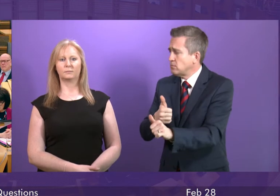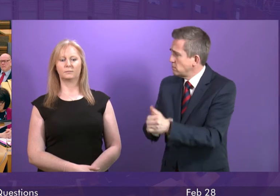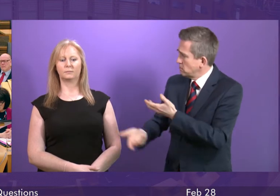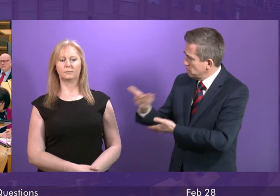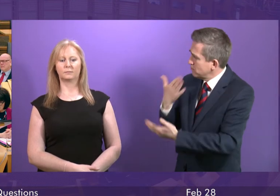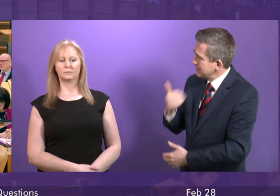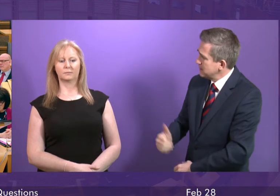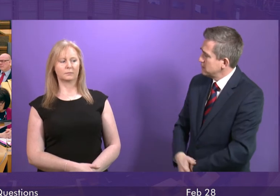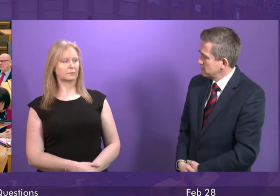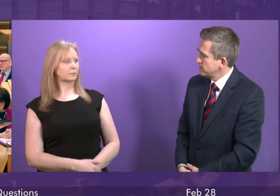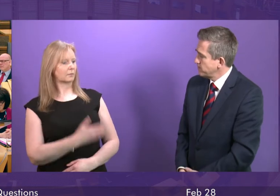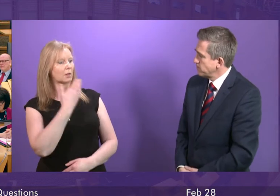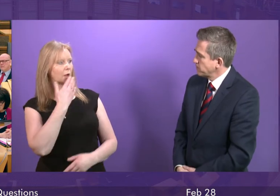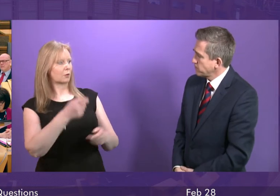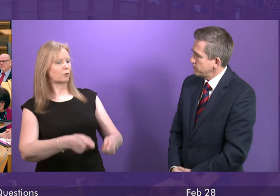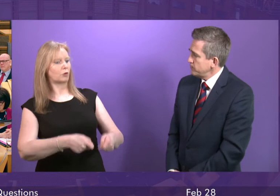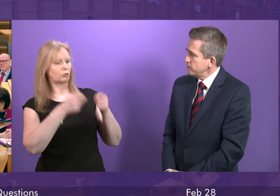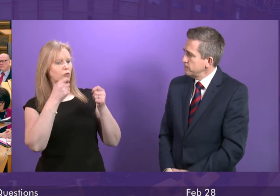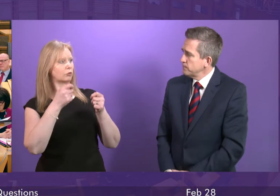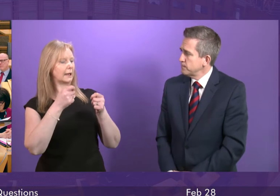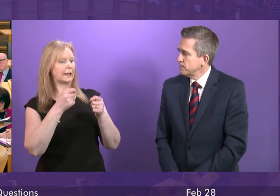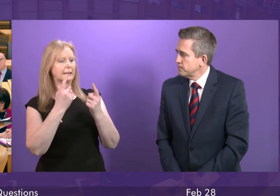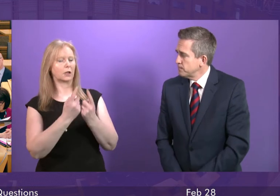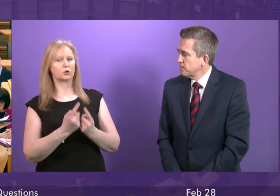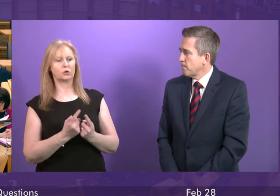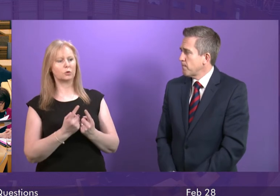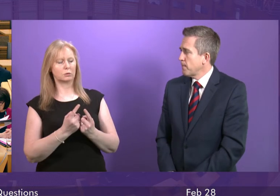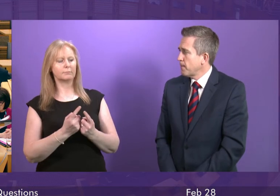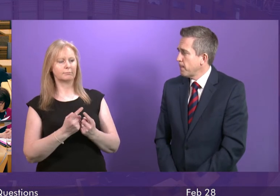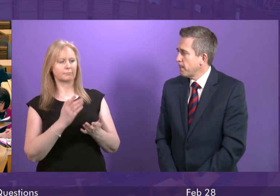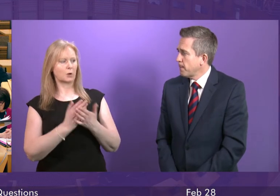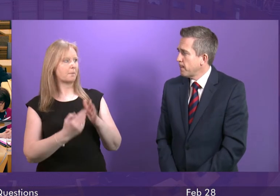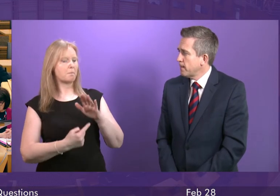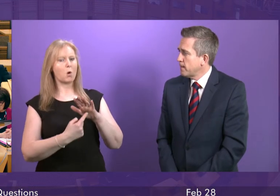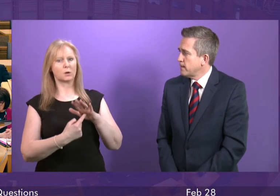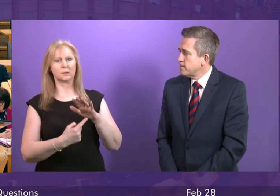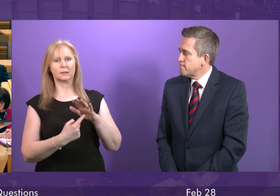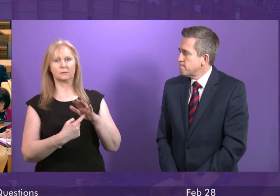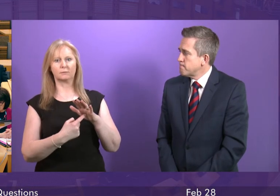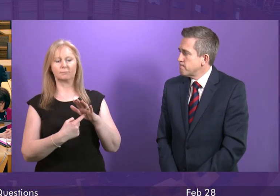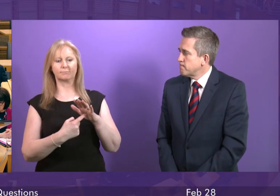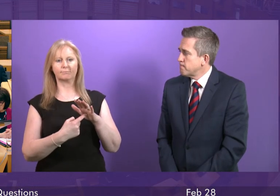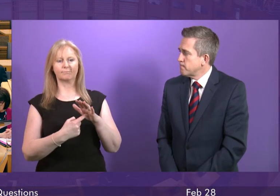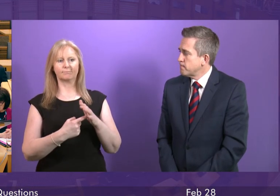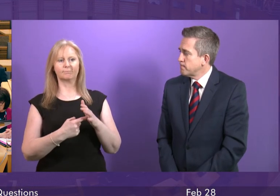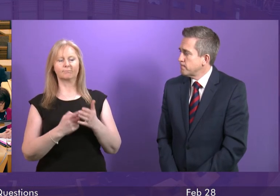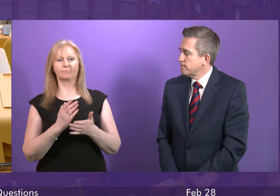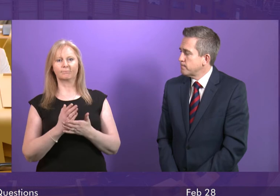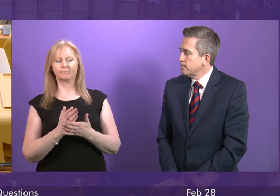I thank Clare Baker for raising this issue, which is extremely important and one very close to my heart. Of course, it is important